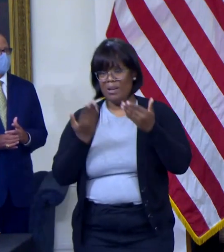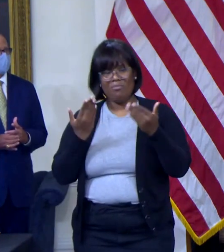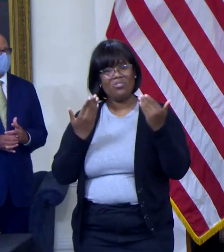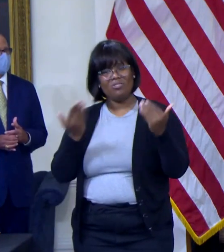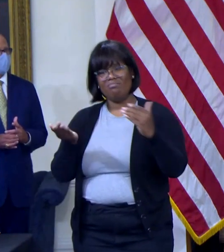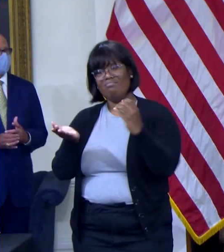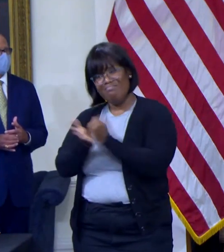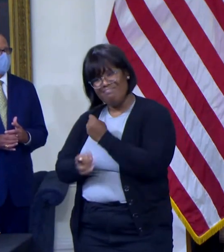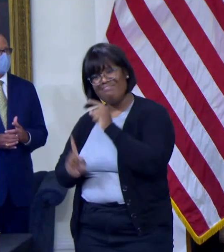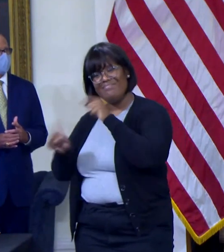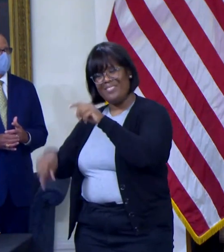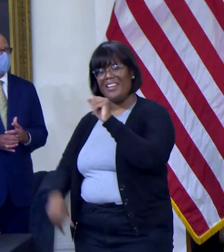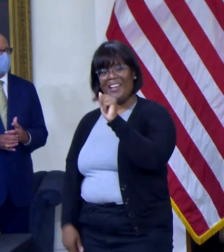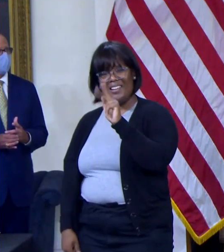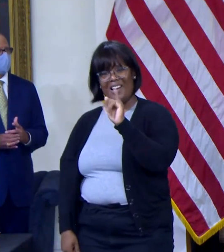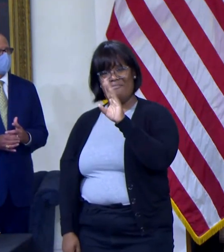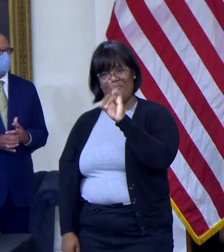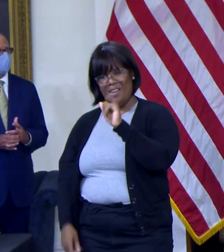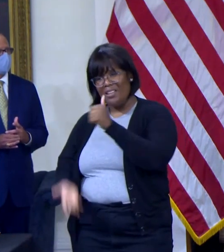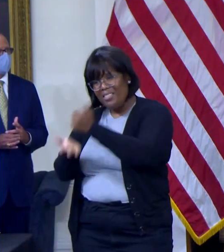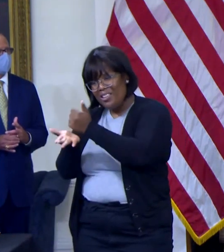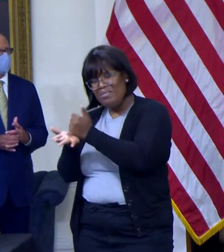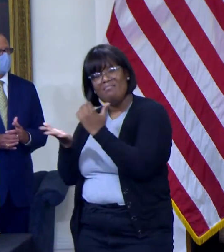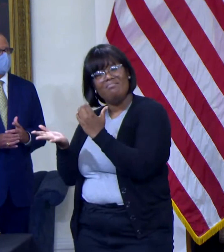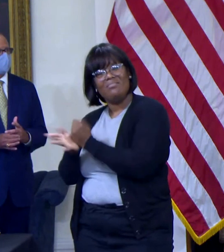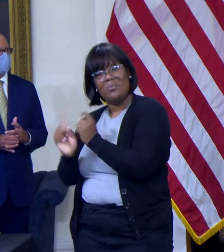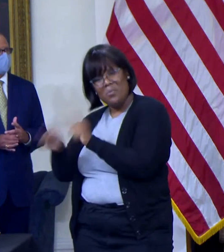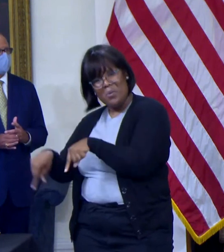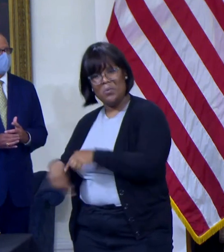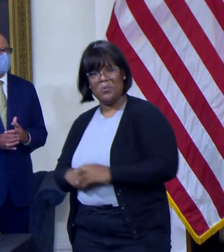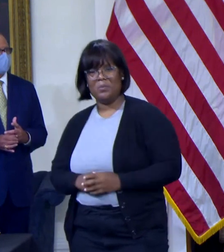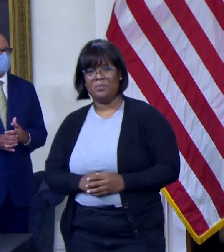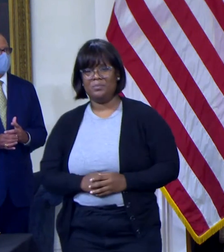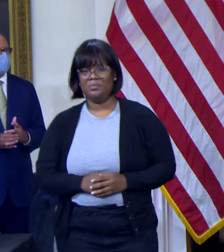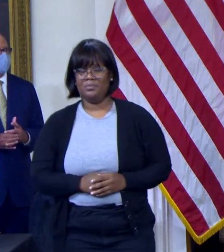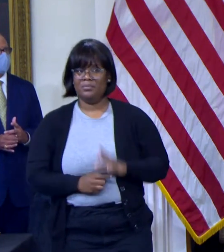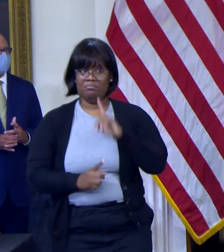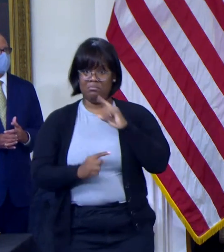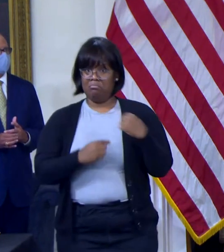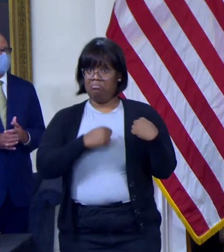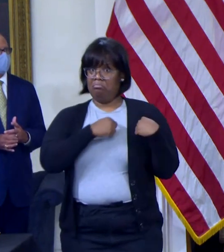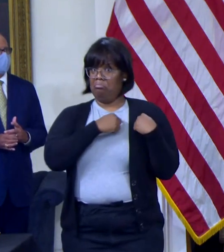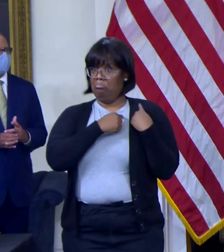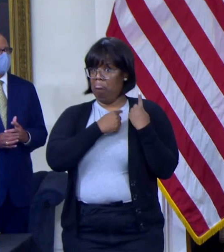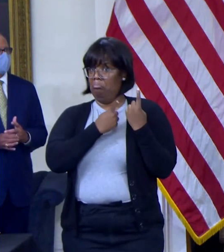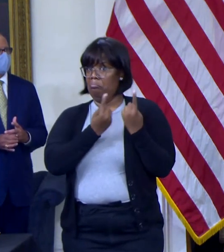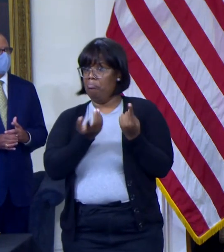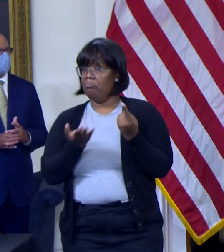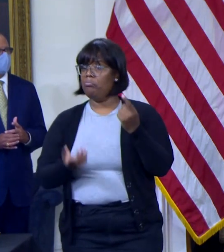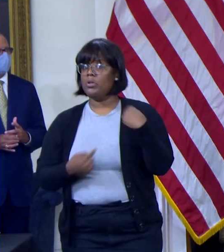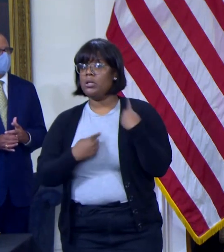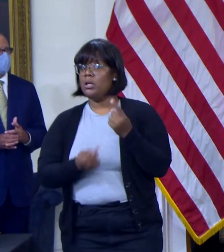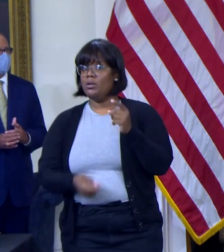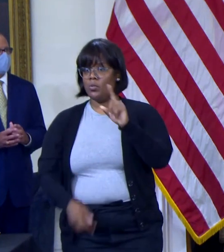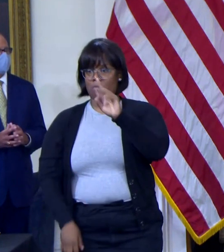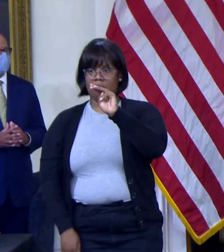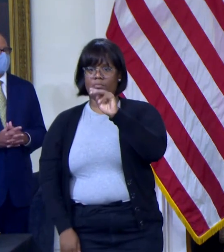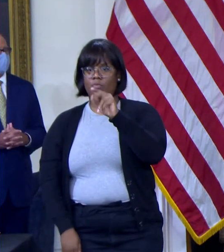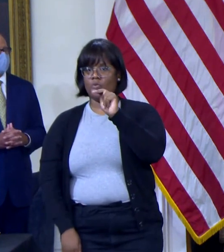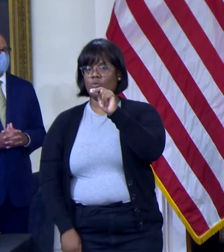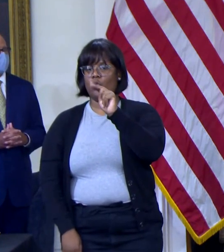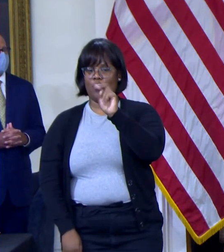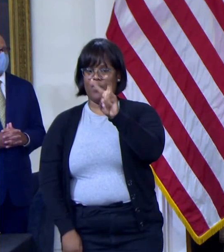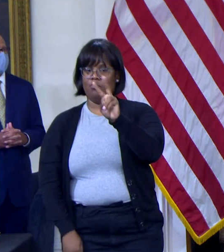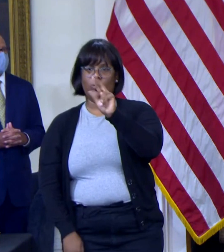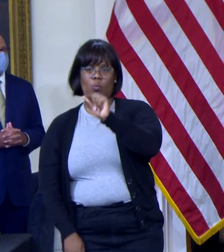monoclonal antibody therapy. We've been administering this therapy, as the Governor said, across the state since November of 2020, and have reached